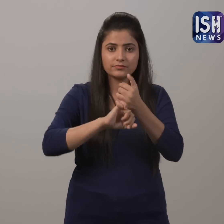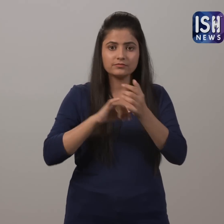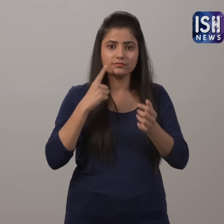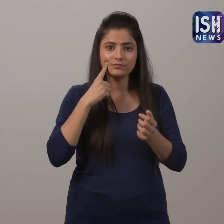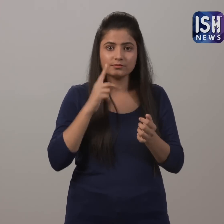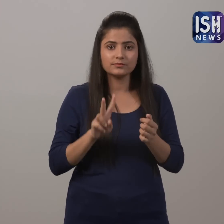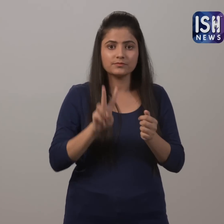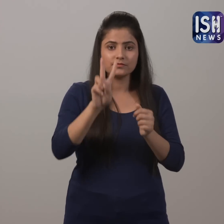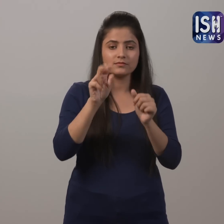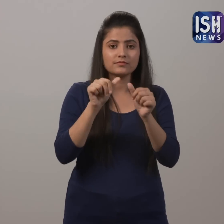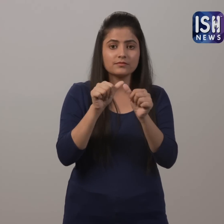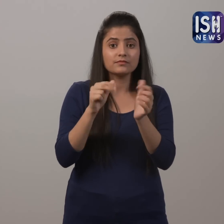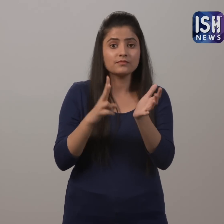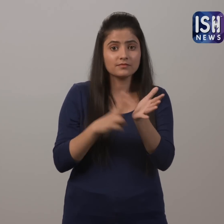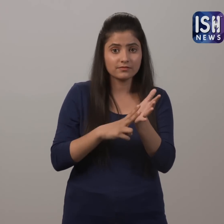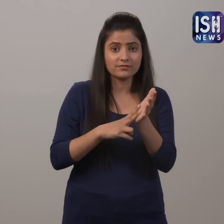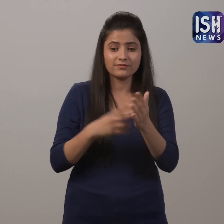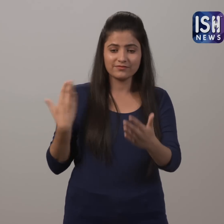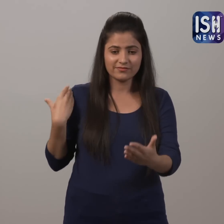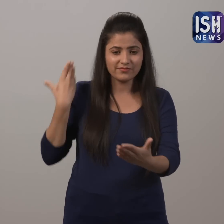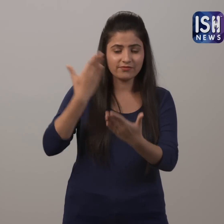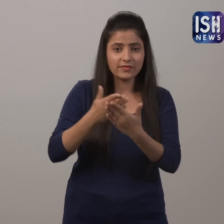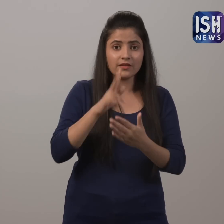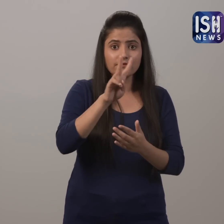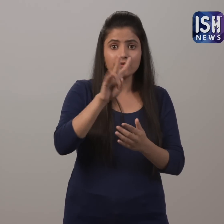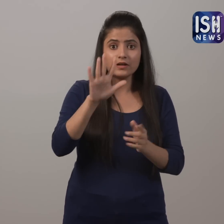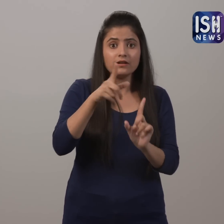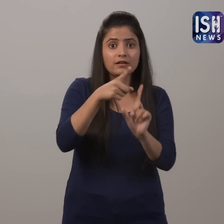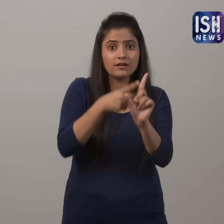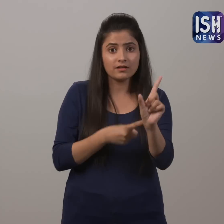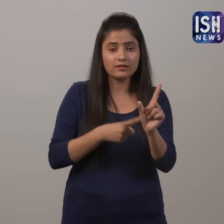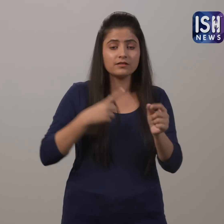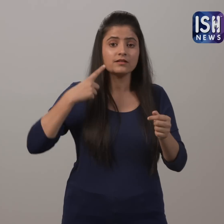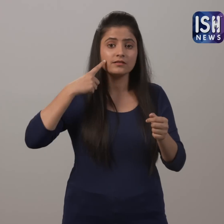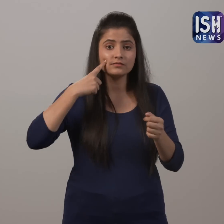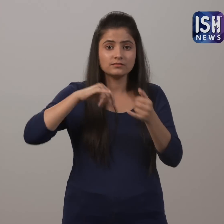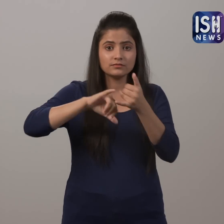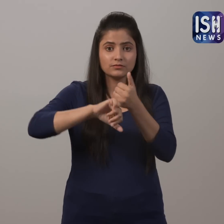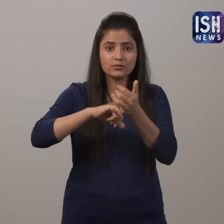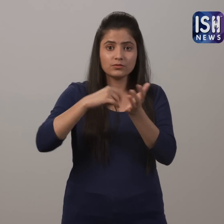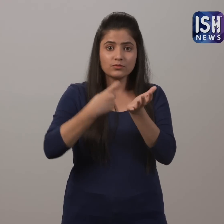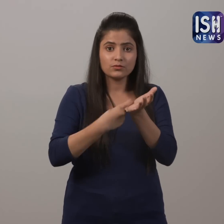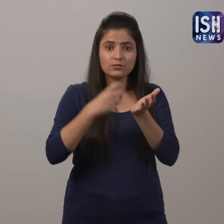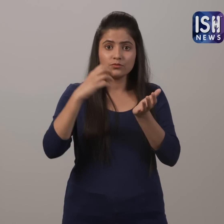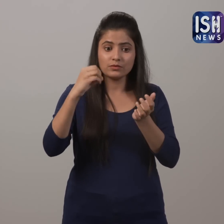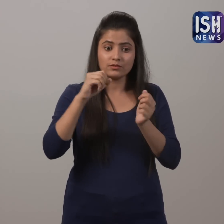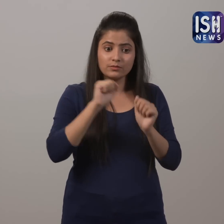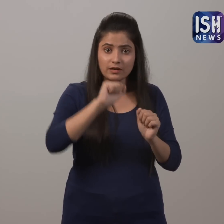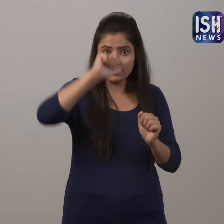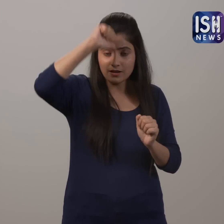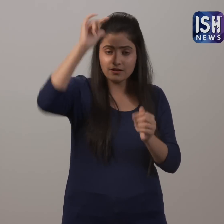let me spell it. For the last 25 years, ISRO has sent